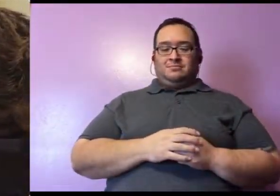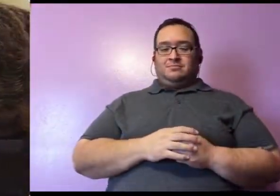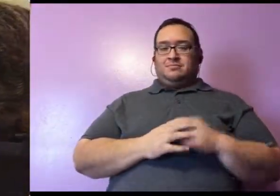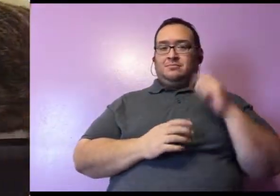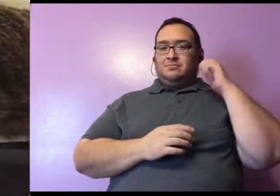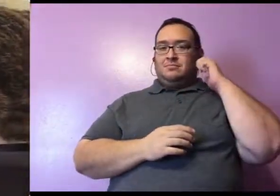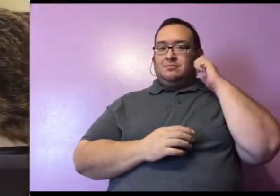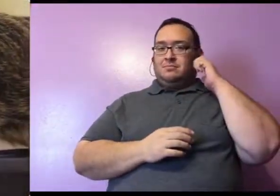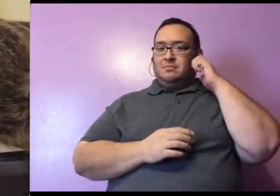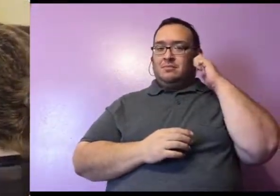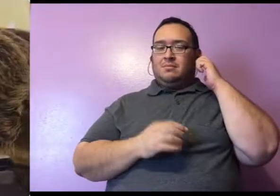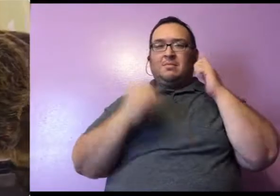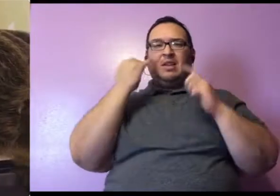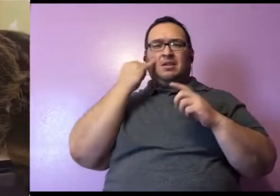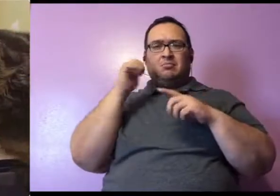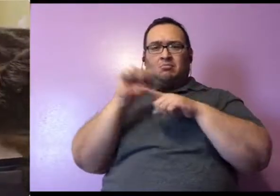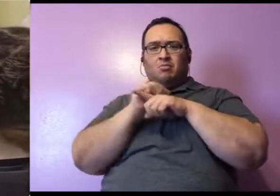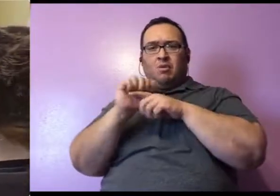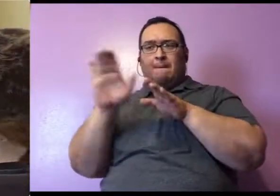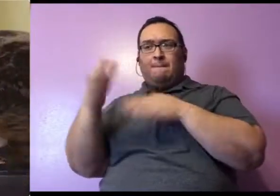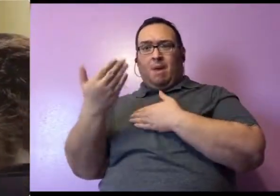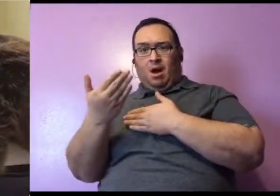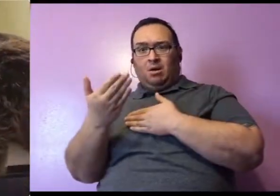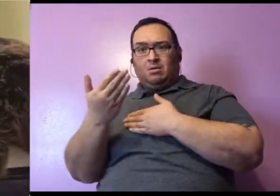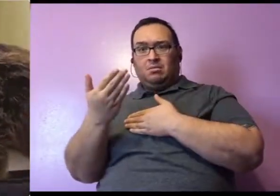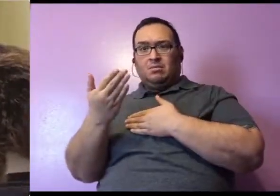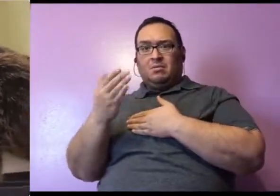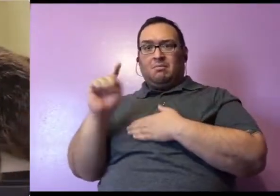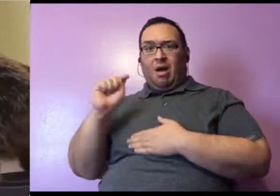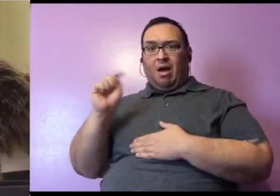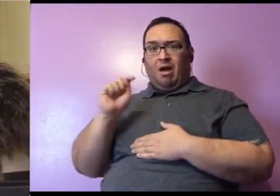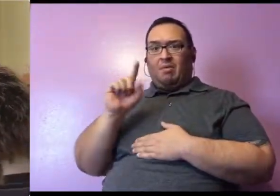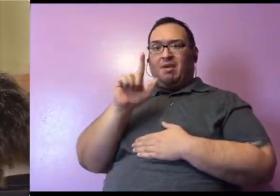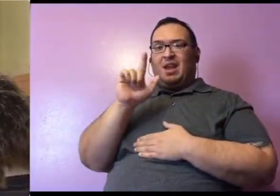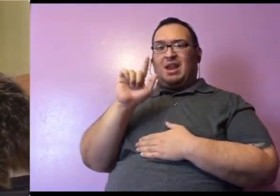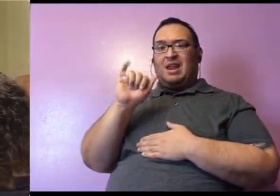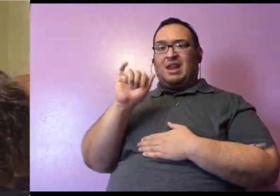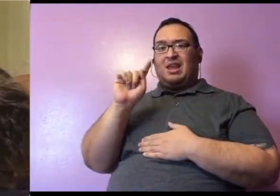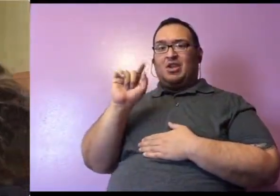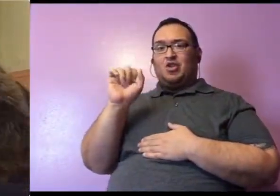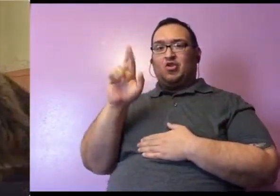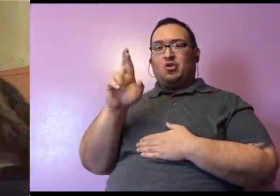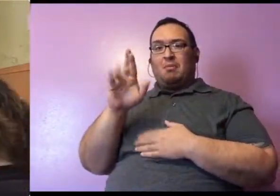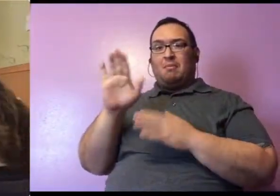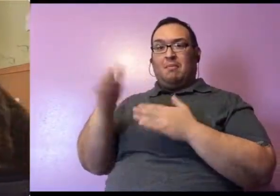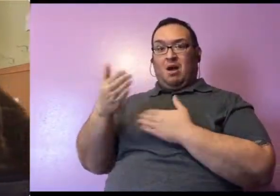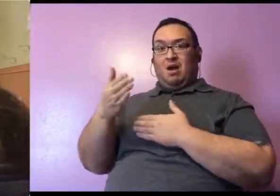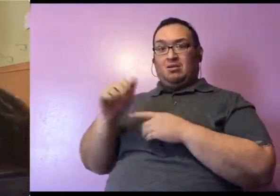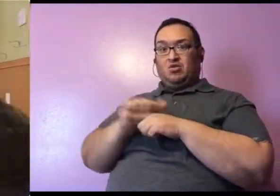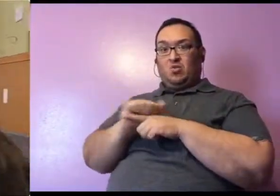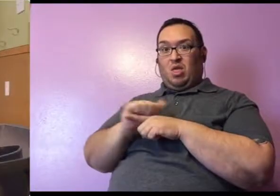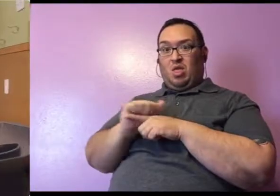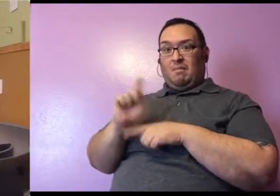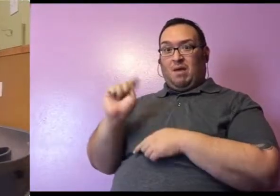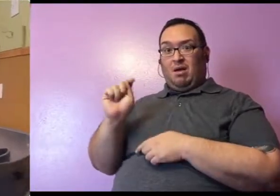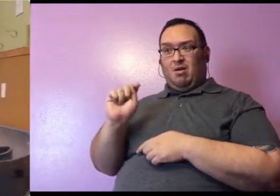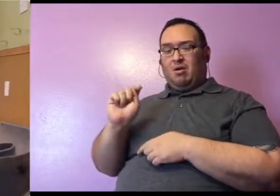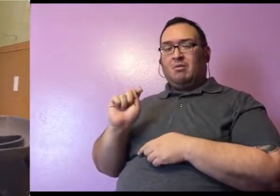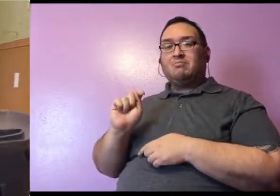Kara asked, is she litter box trained? That was a perfectly different question since I just mentioned the mutant like cats. Actually, Lucille is